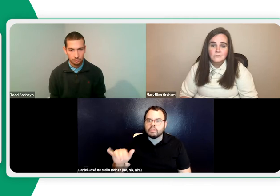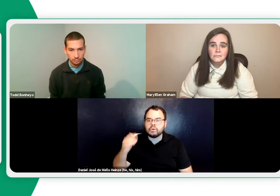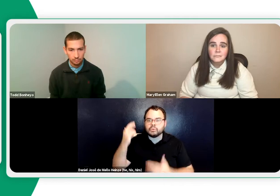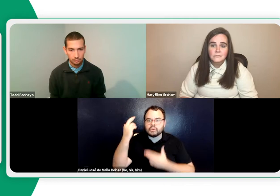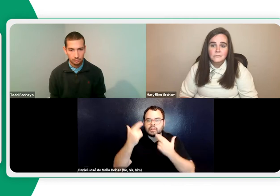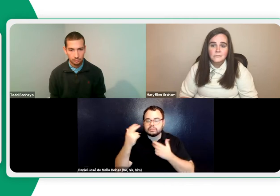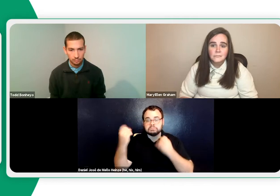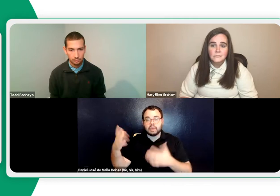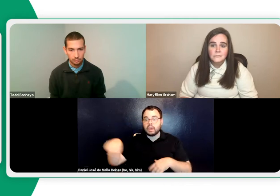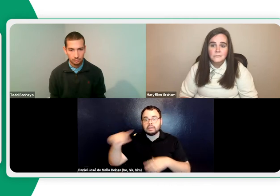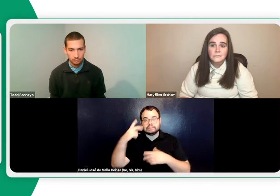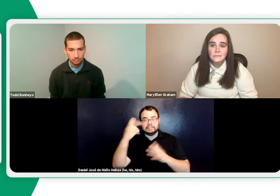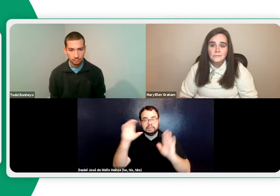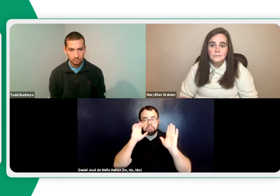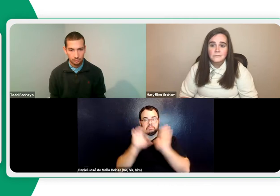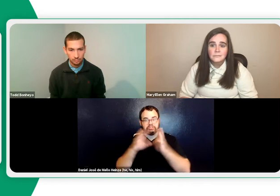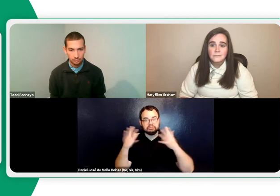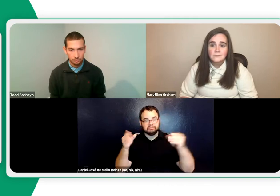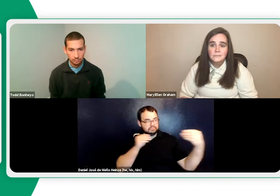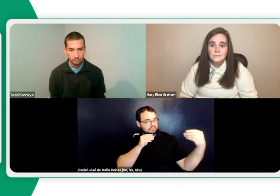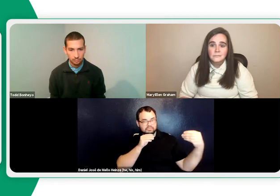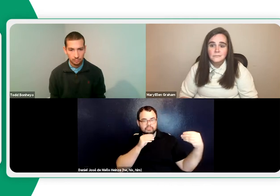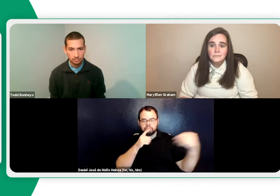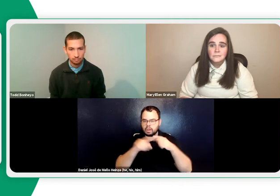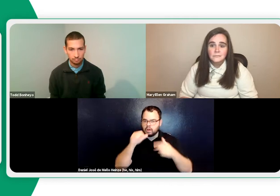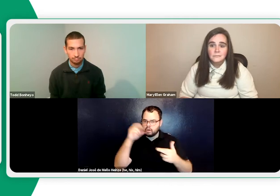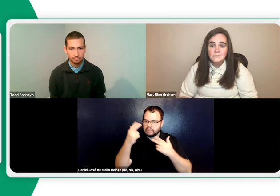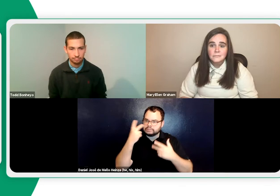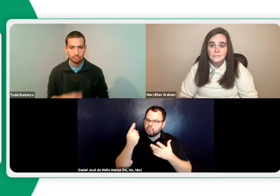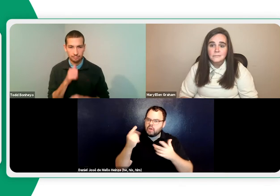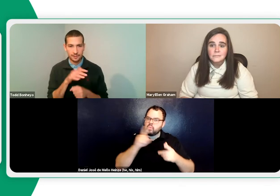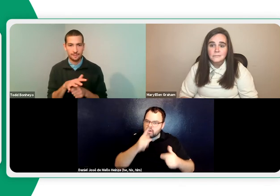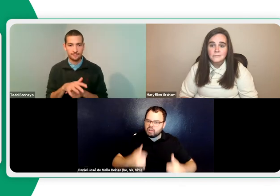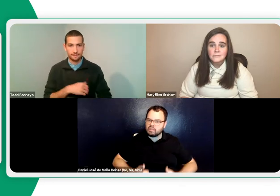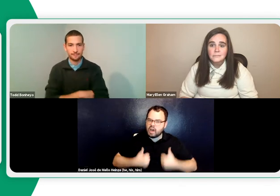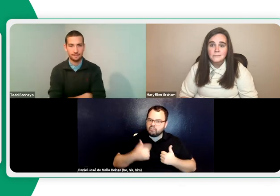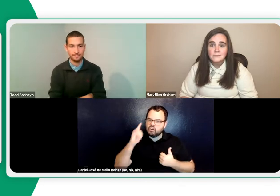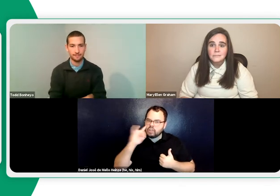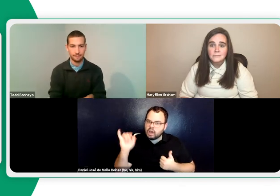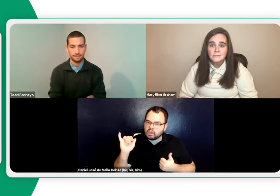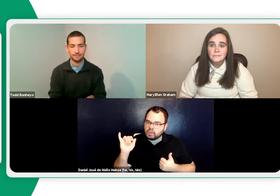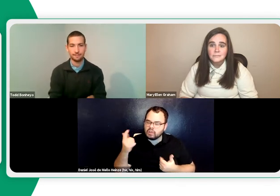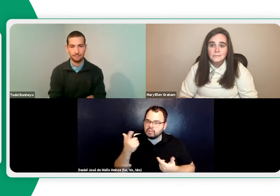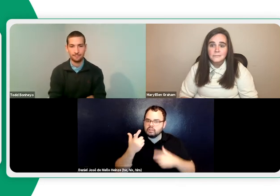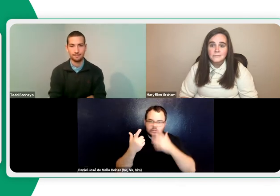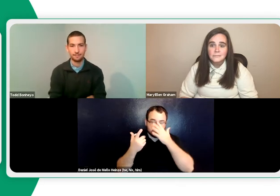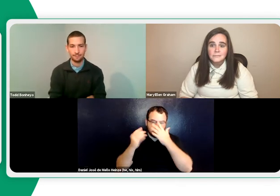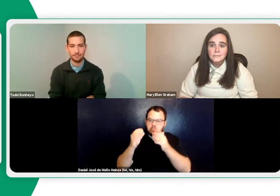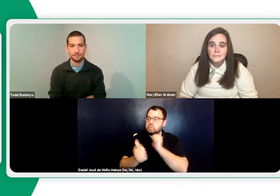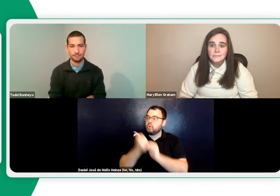amazed and shocked that that's what a cow is, because believe it or not, oftentimes they've only seen a picture and they don't realize that what the